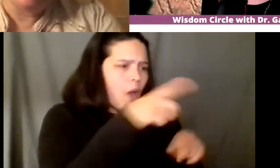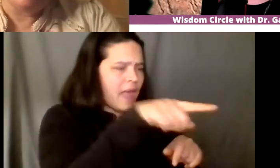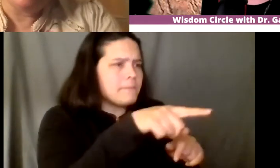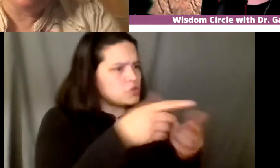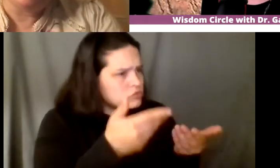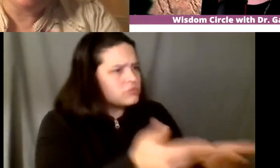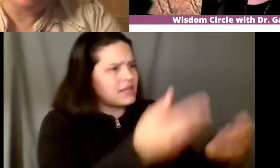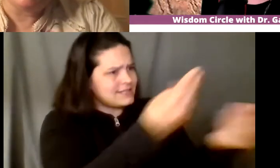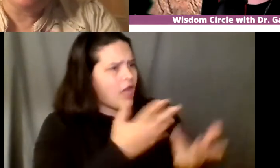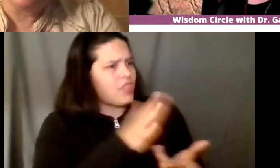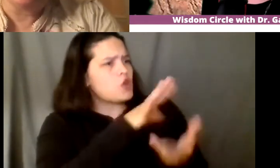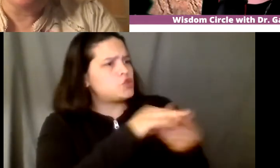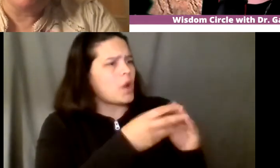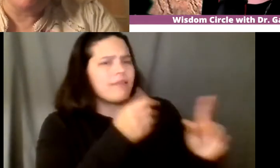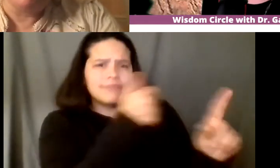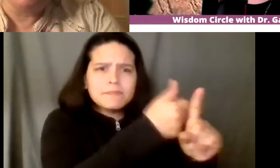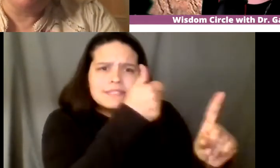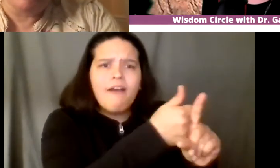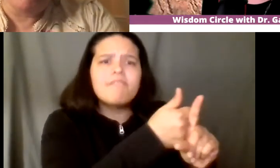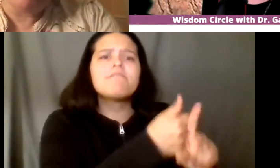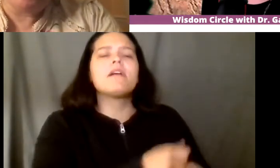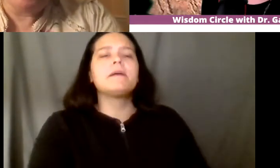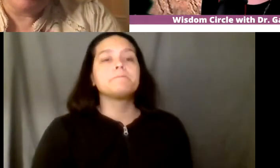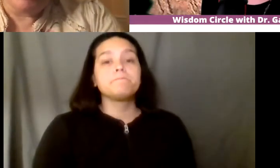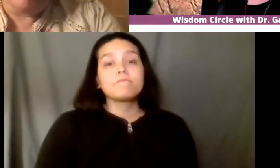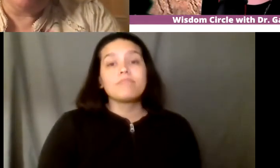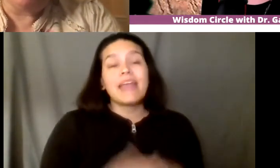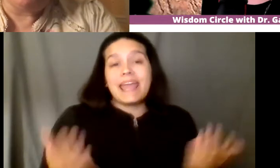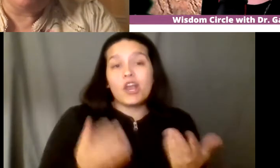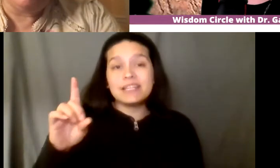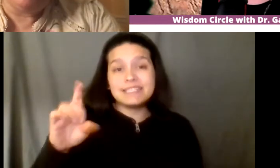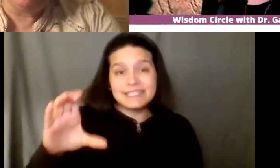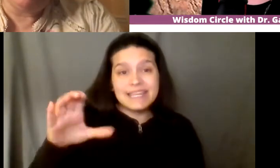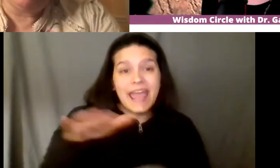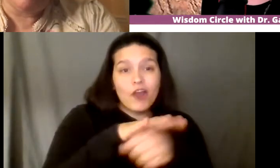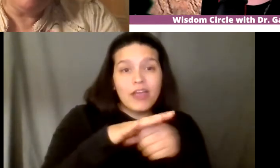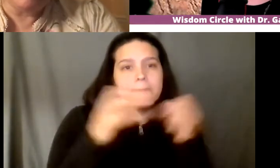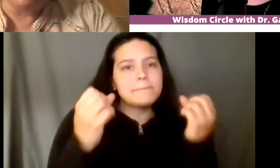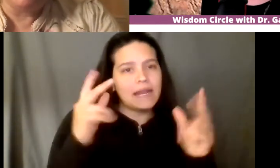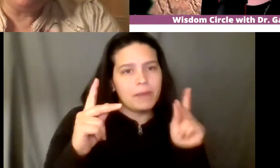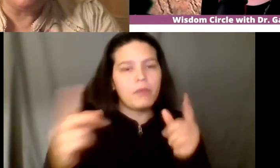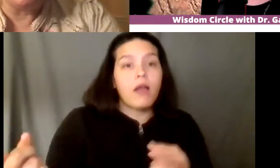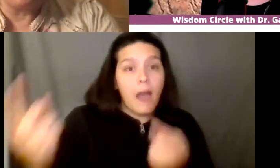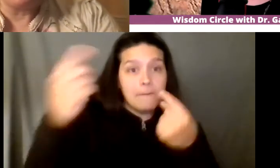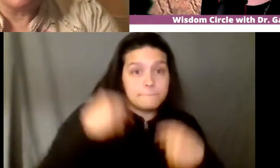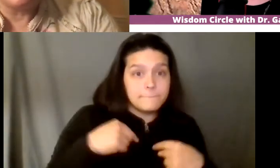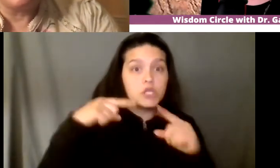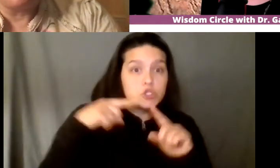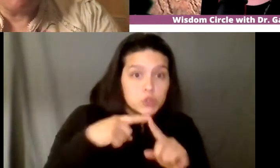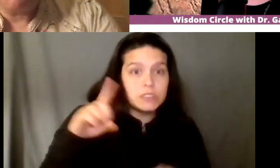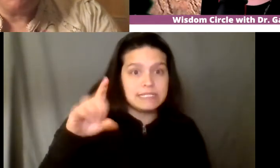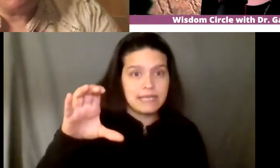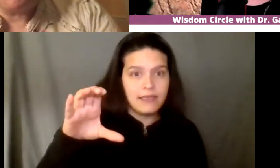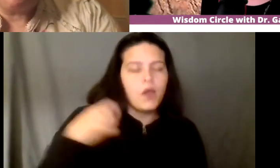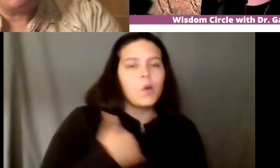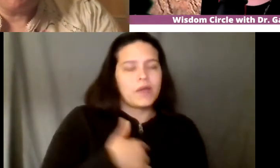in in dc that so many people do come um to to the to dc so we get a chance